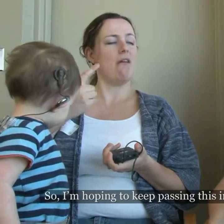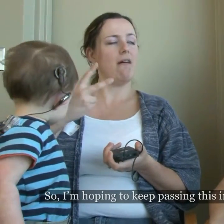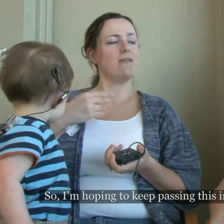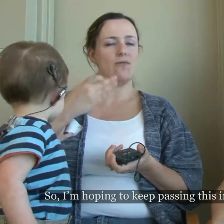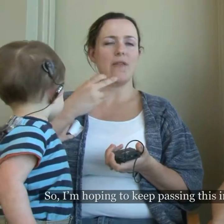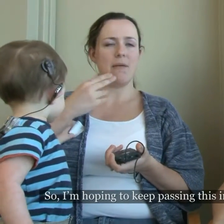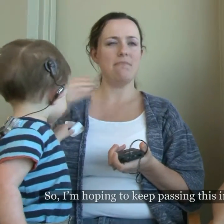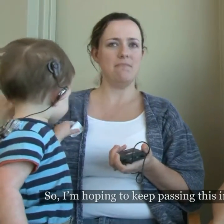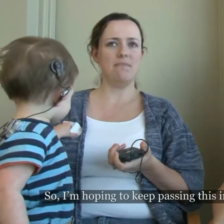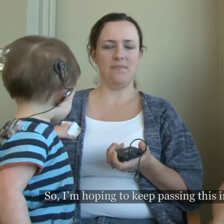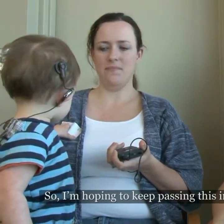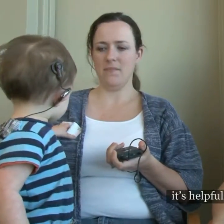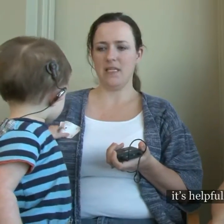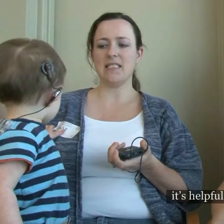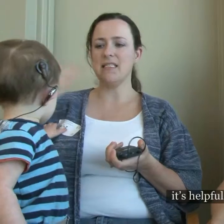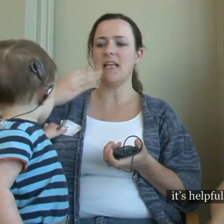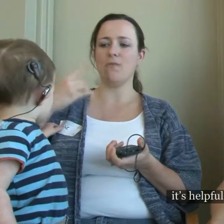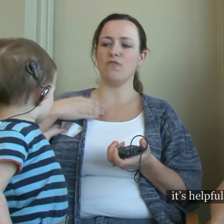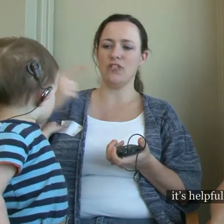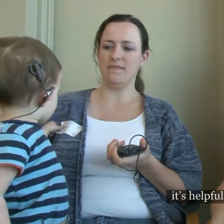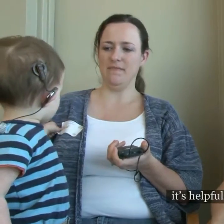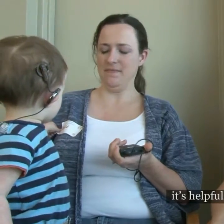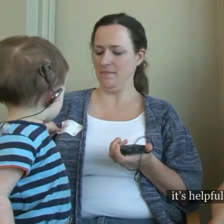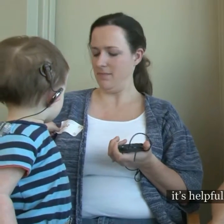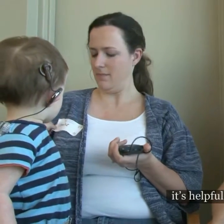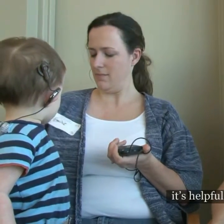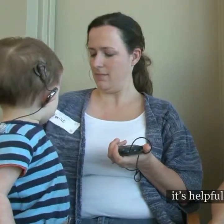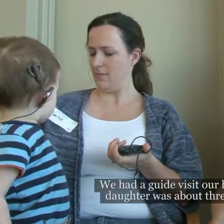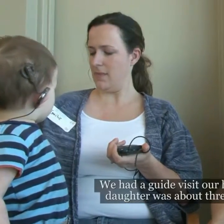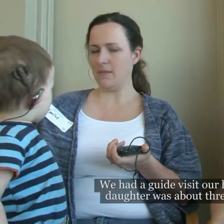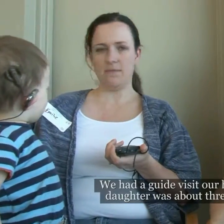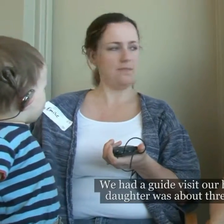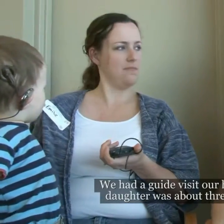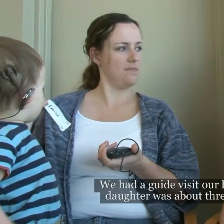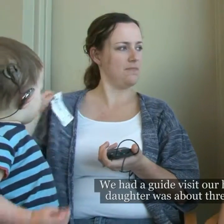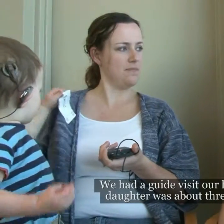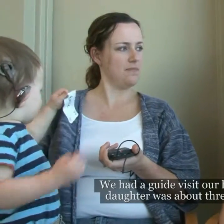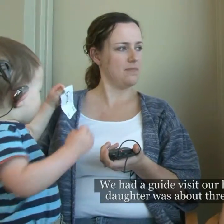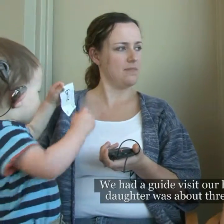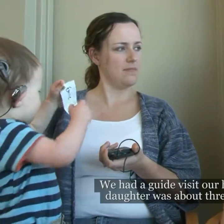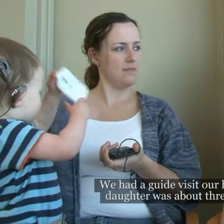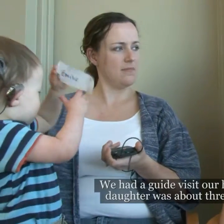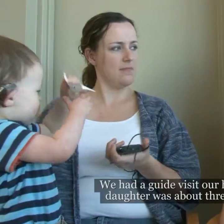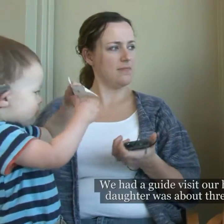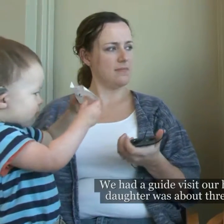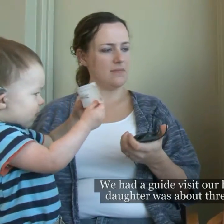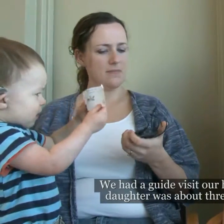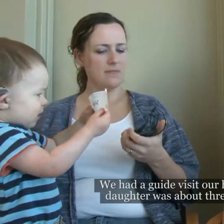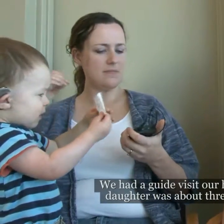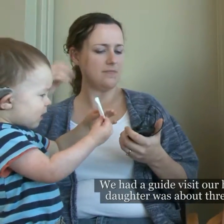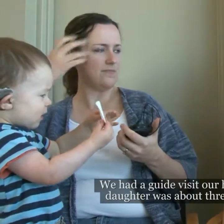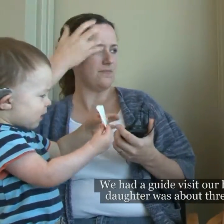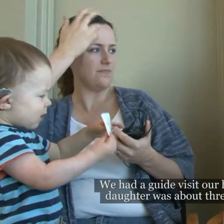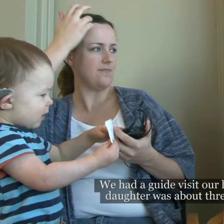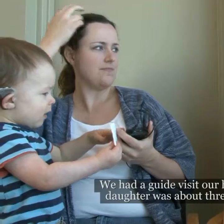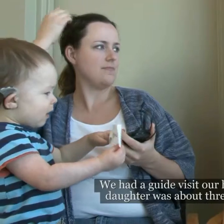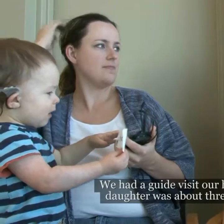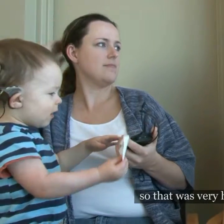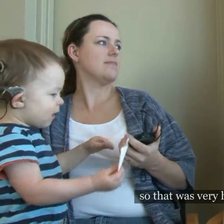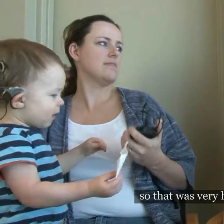along for them. It's helpful. We had a guide visit our home when our daughter was about three months old. So that was